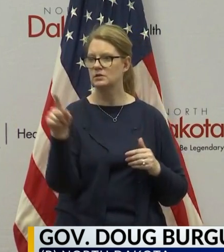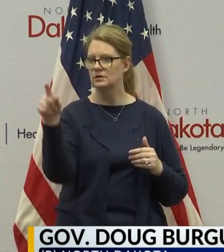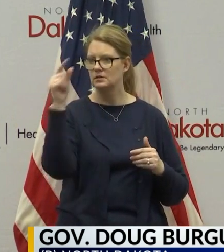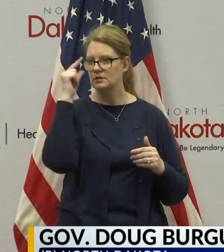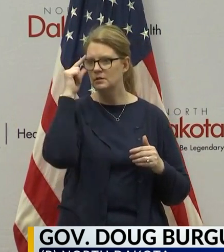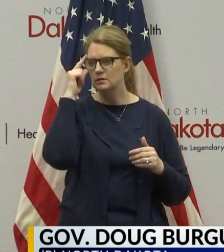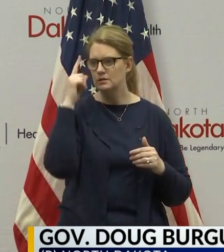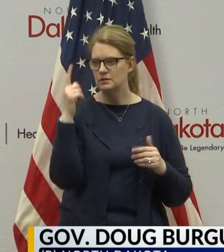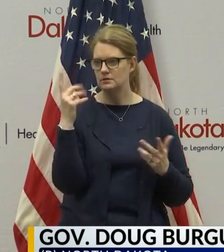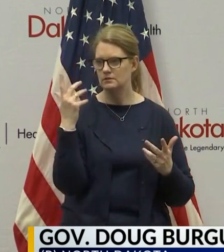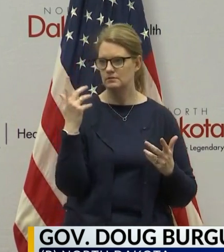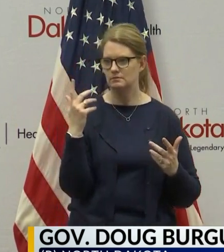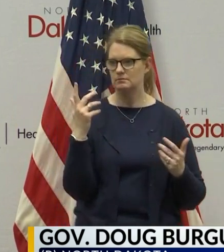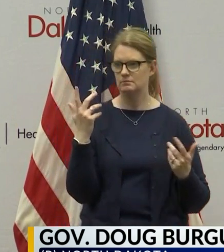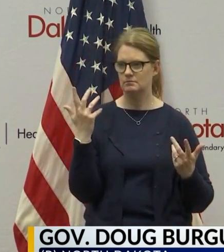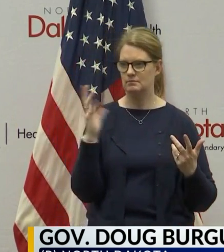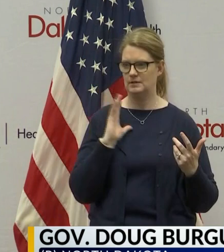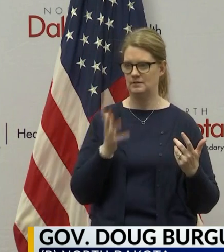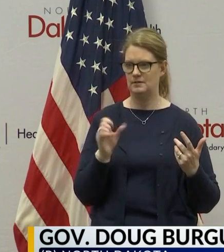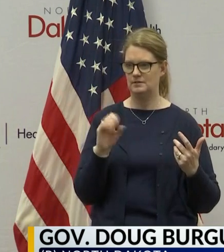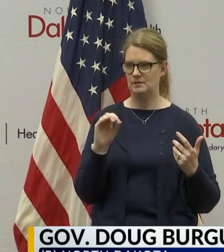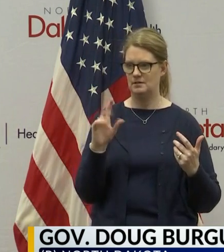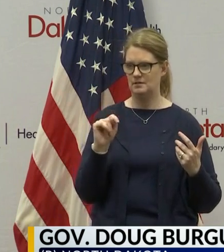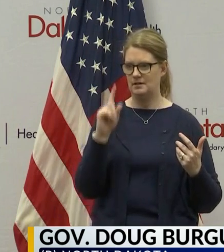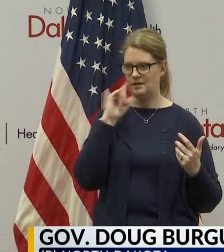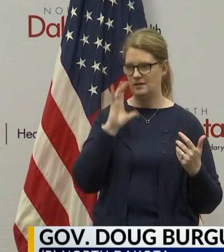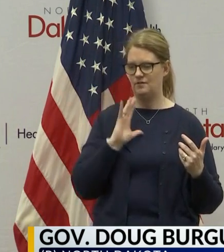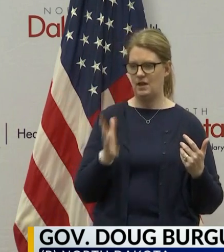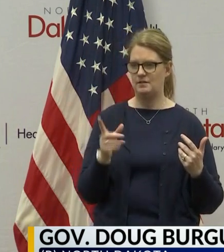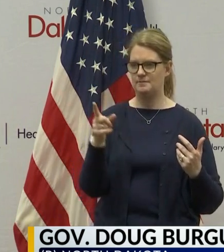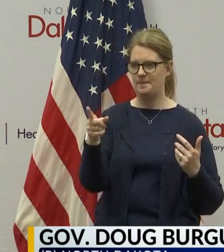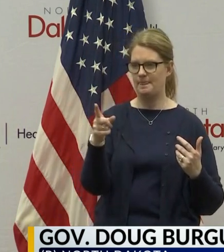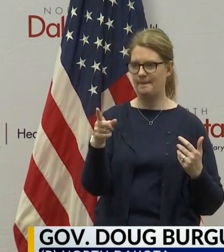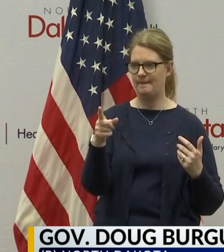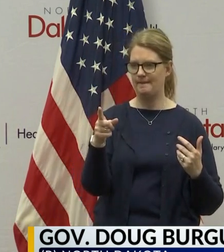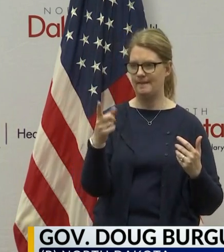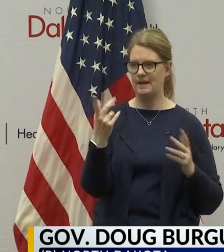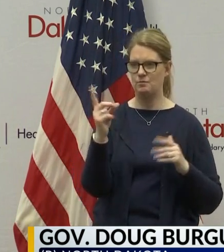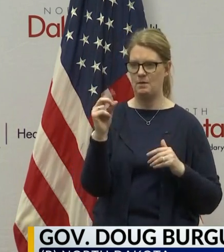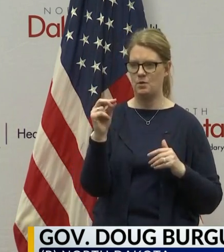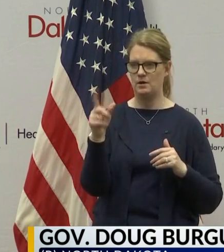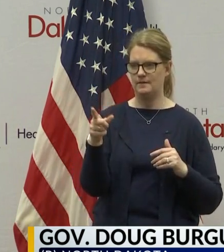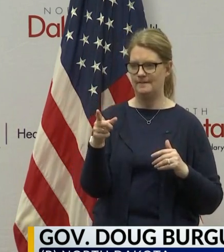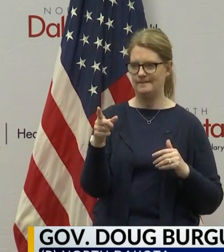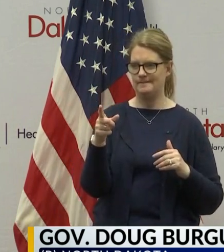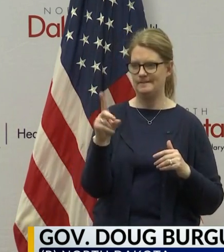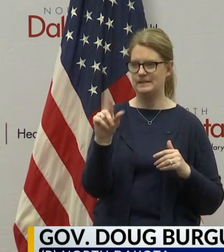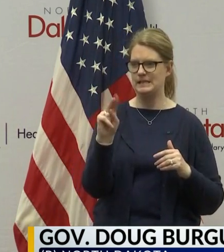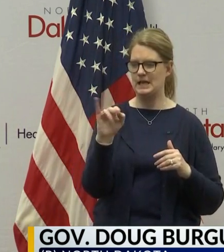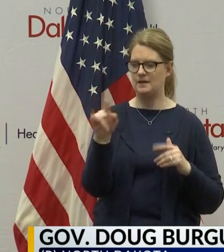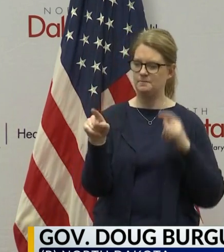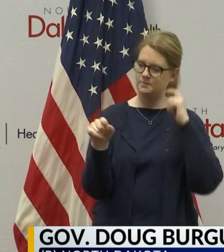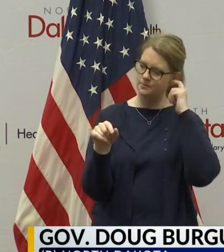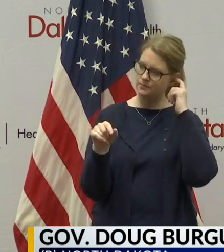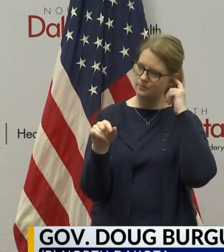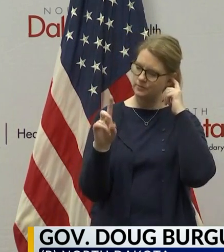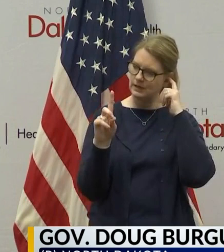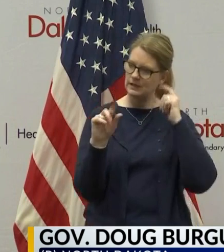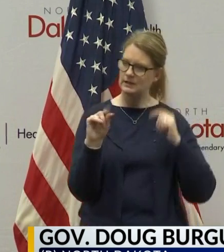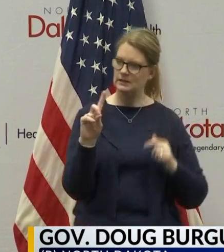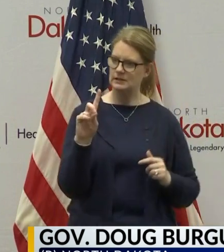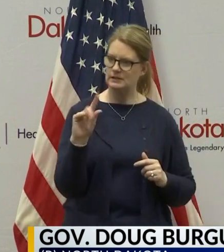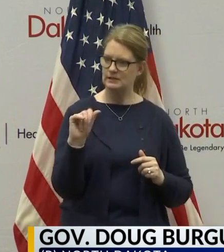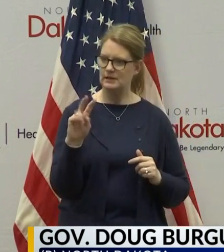cover it for Scott. I think you covered it. Okay. I have another one. Okay. Another one coming in online. Dave